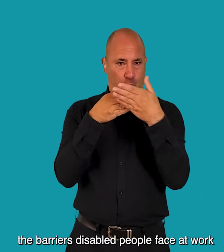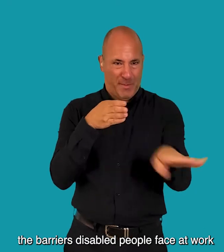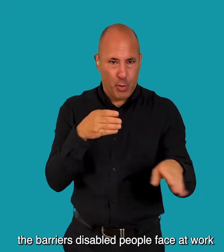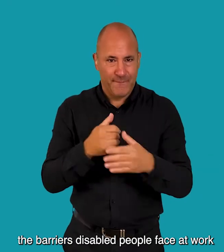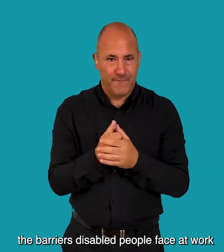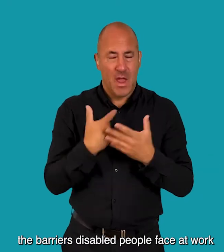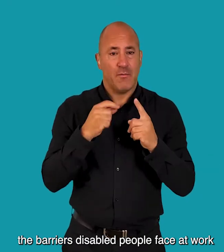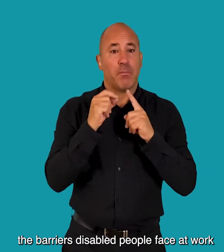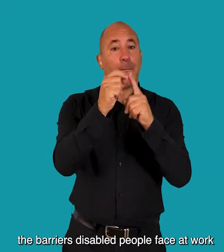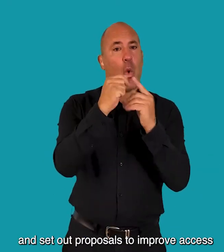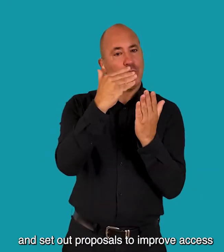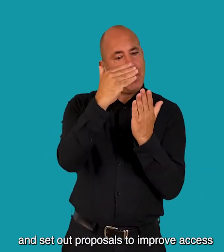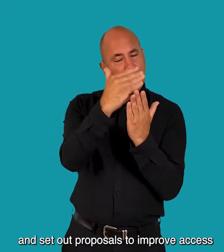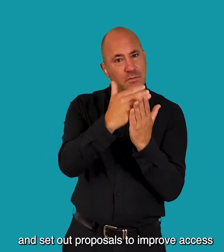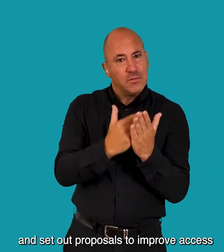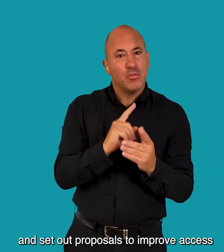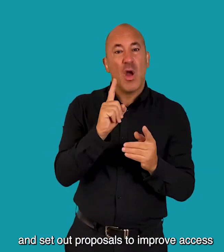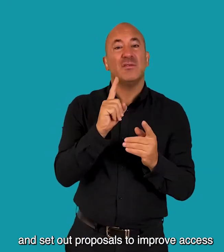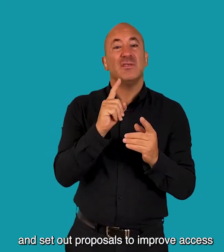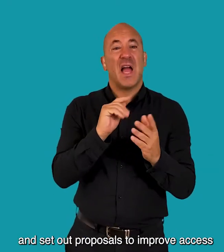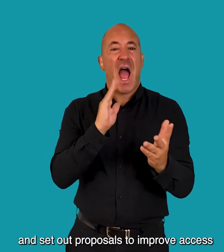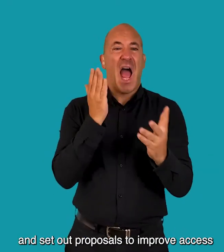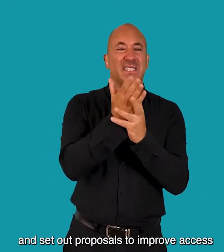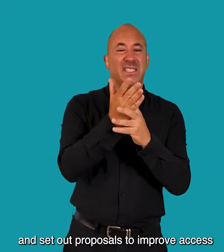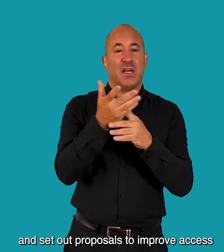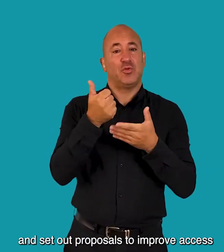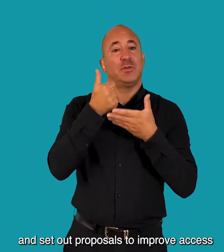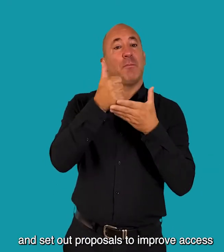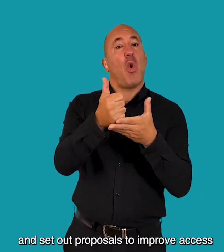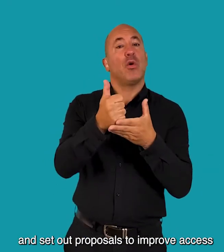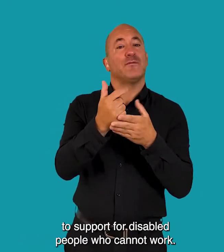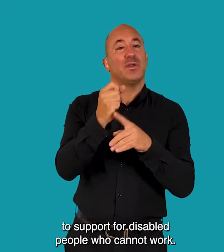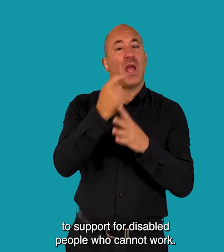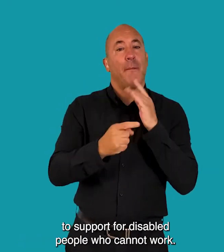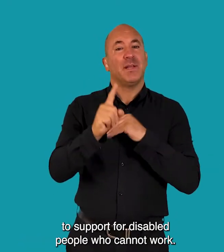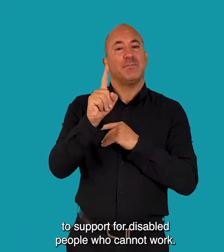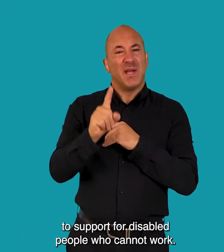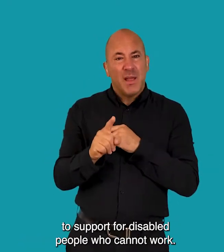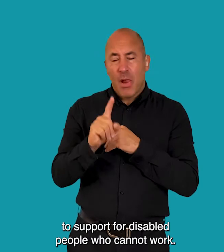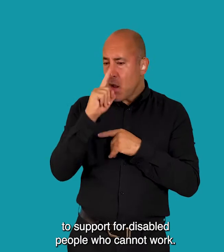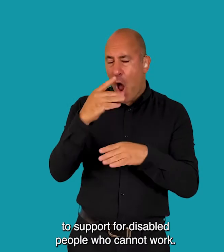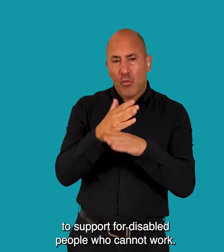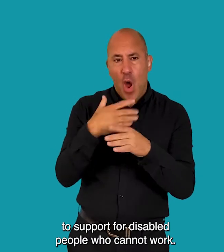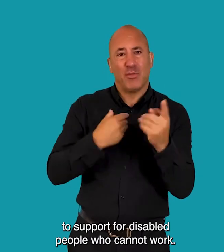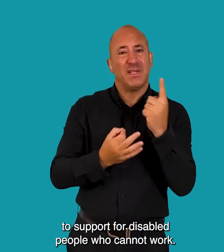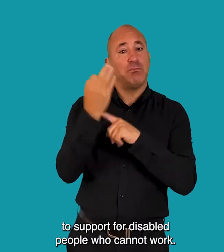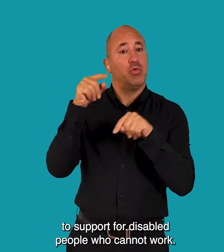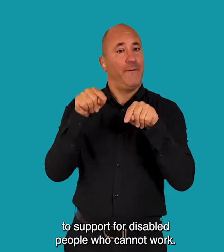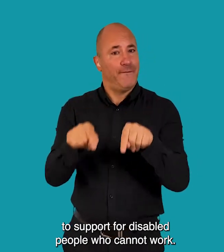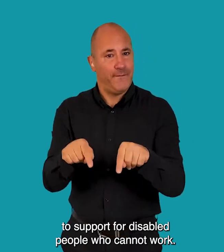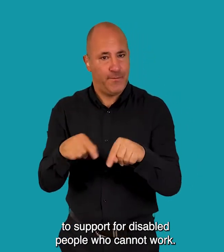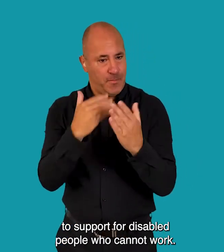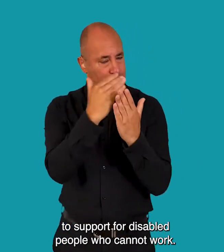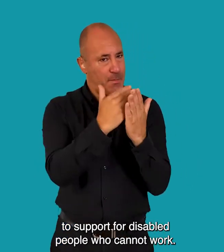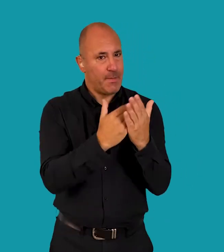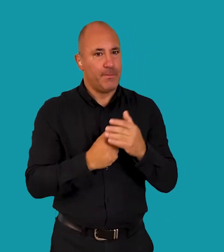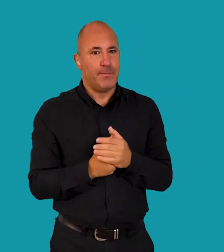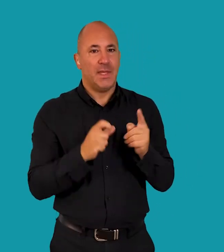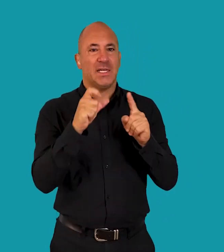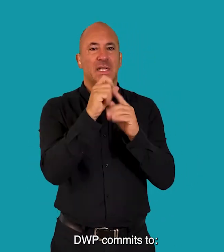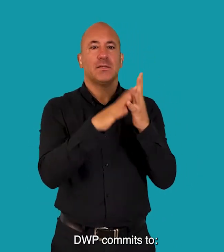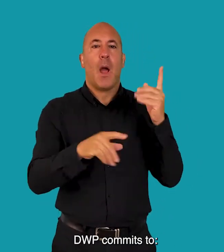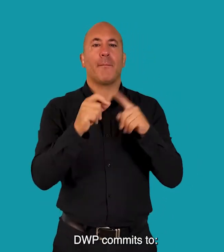people face at work and set out proposals to improve access to support for disabled people who cannot work